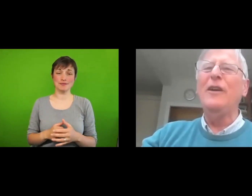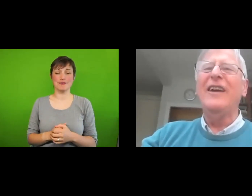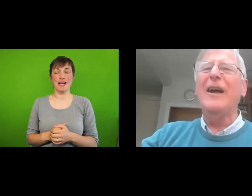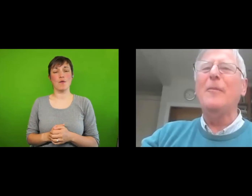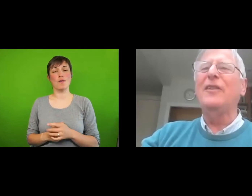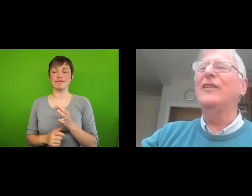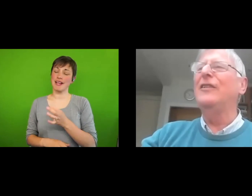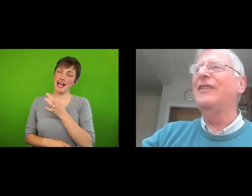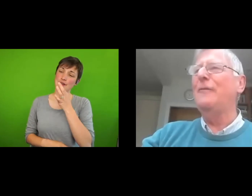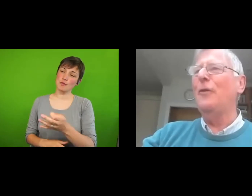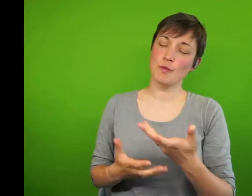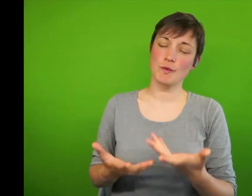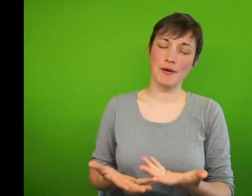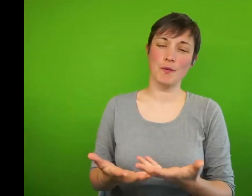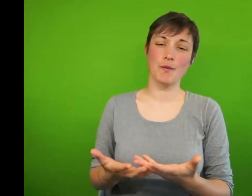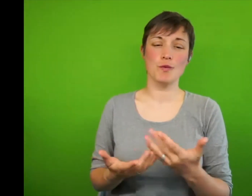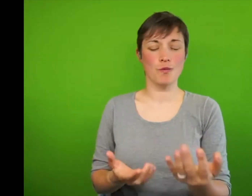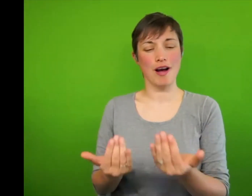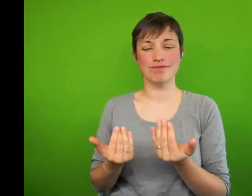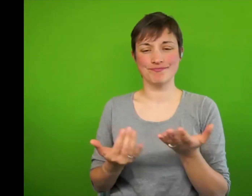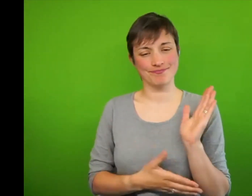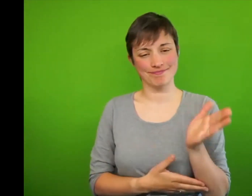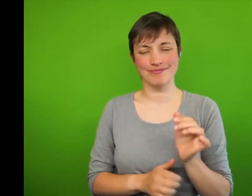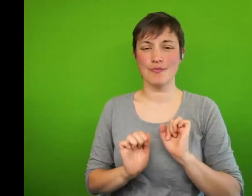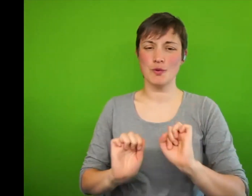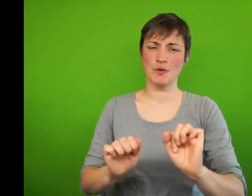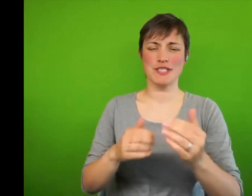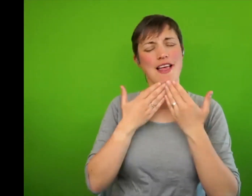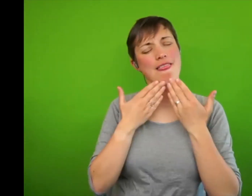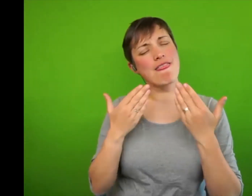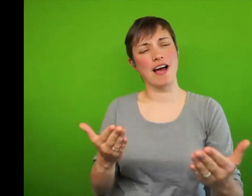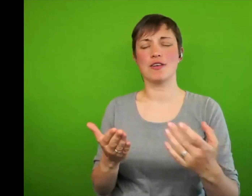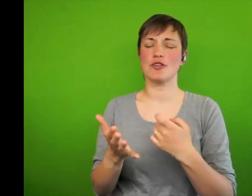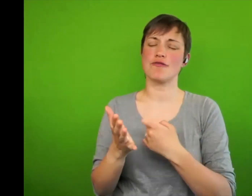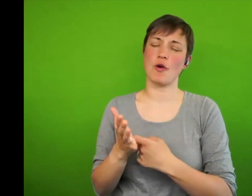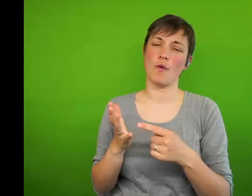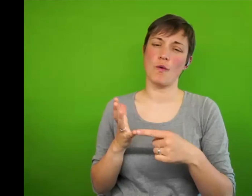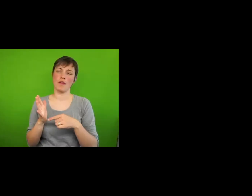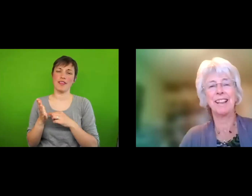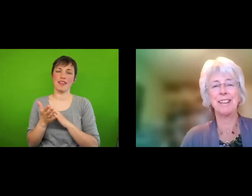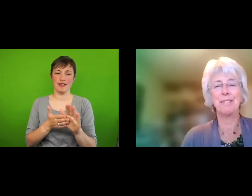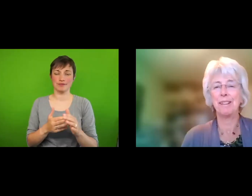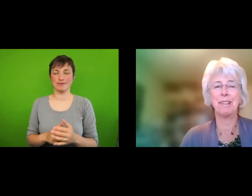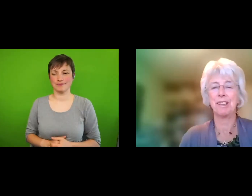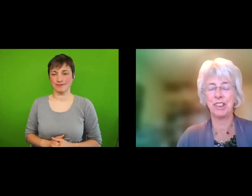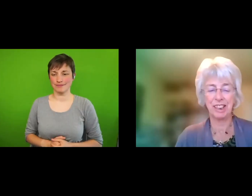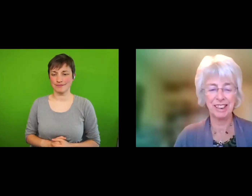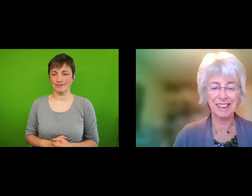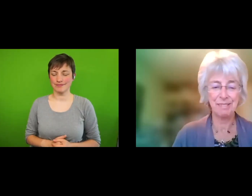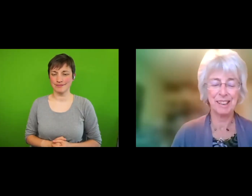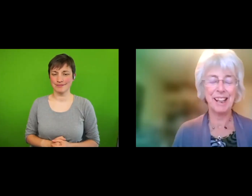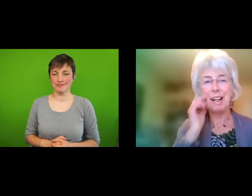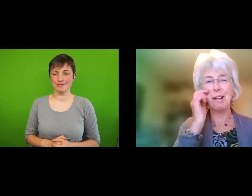you to give your address. Thank you very much indeed, Ruth. Okay, thank you very much,